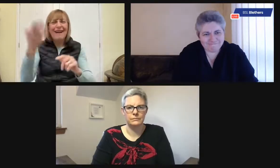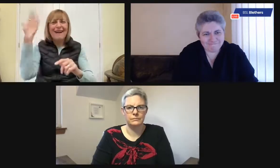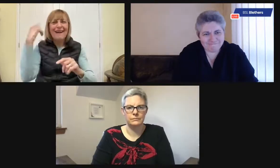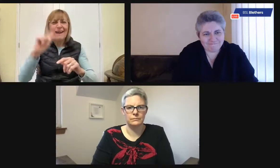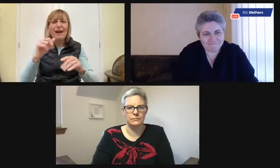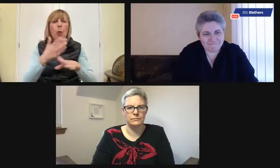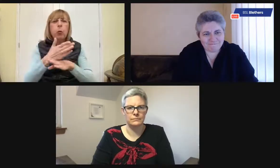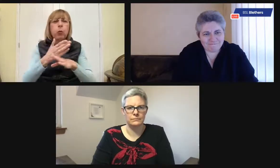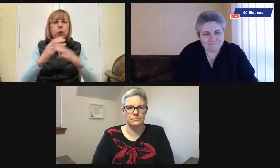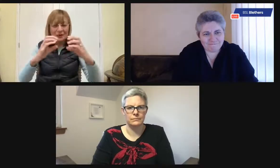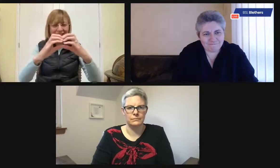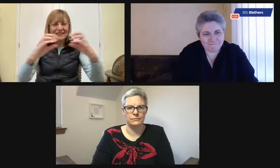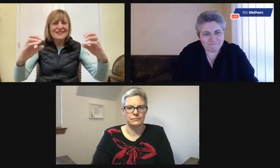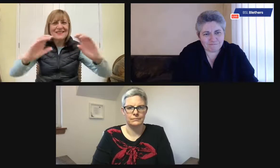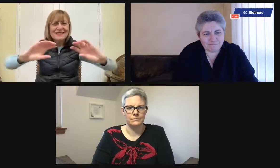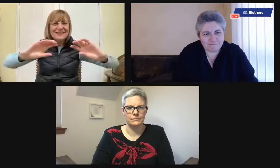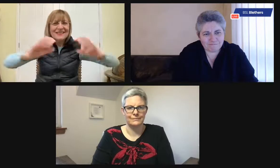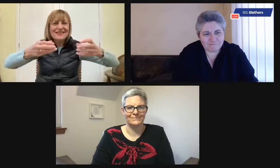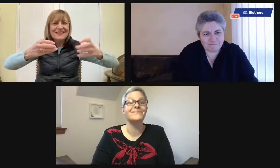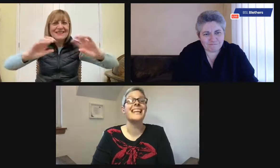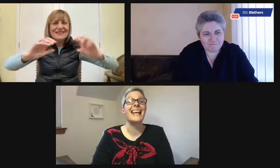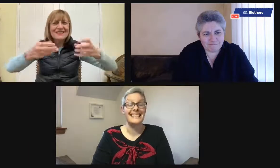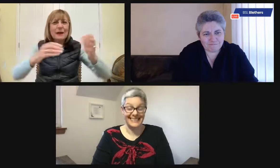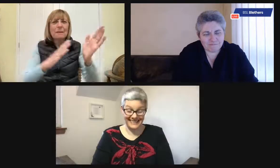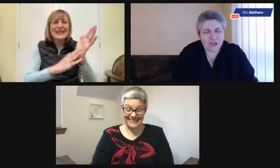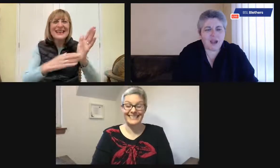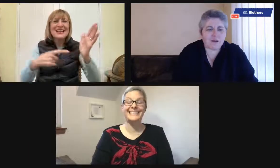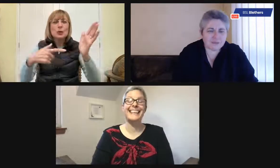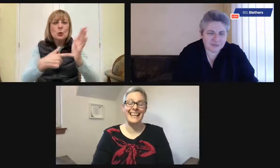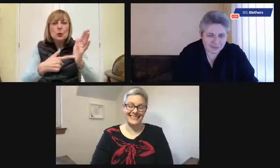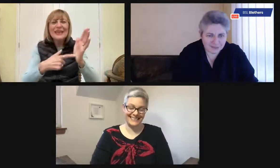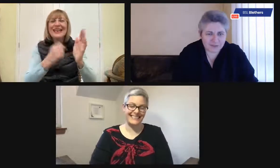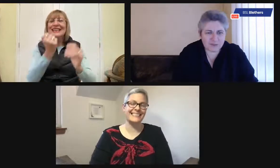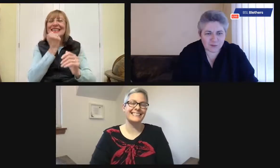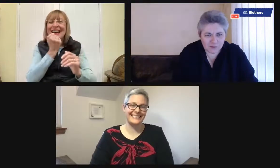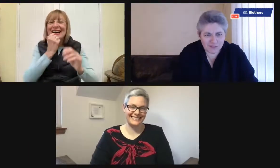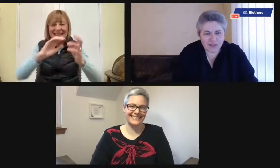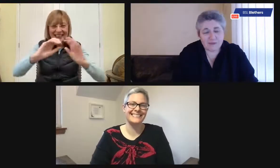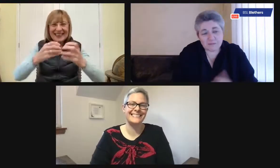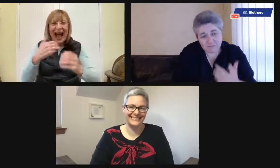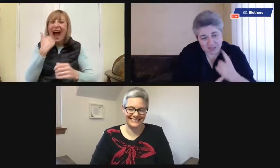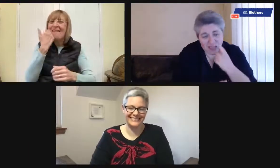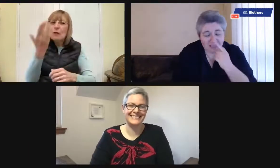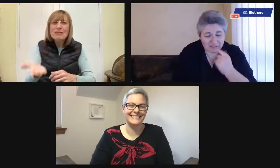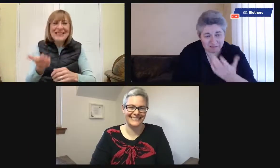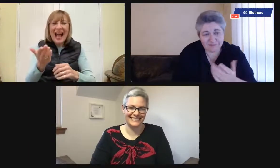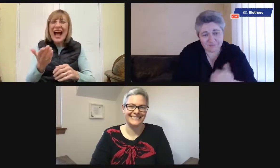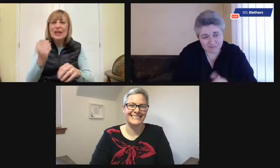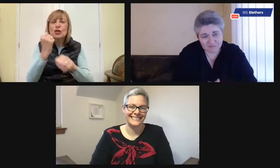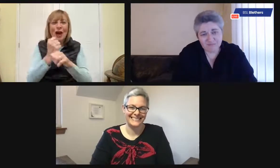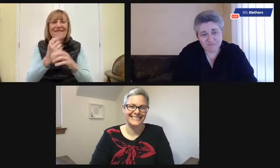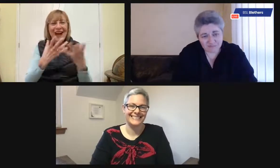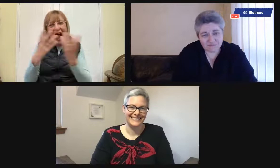And digital appliances weren't available then. So they used a kind of a rolling dice